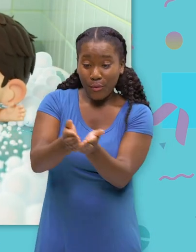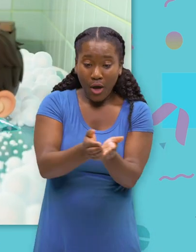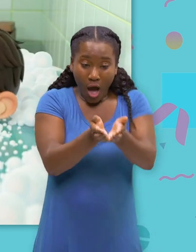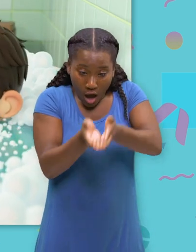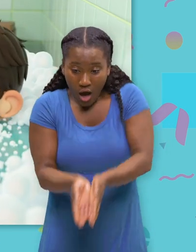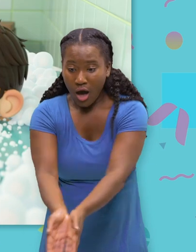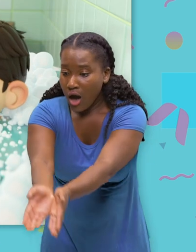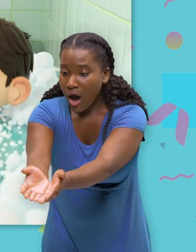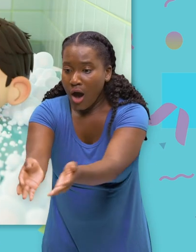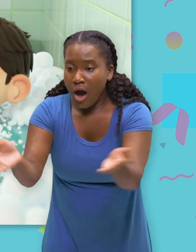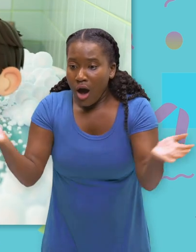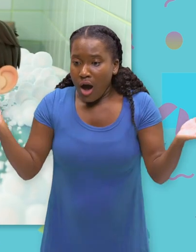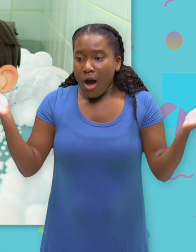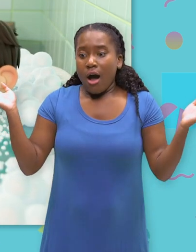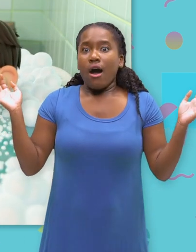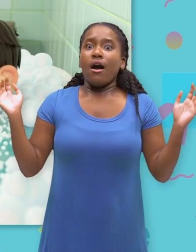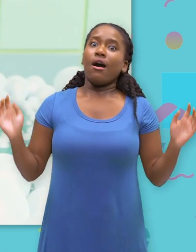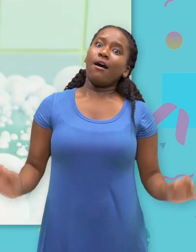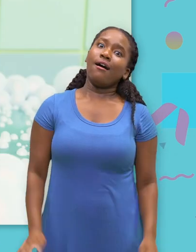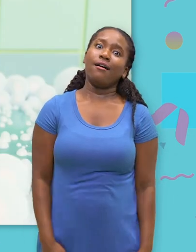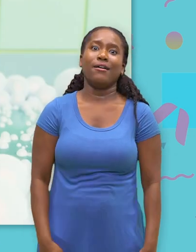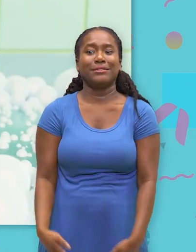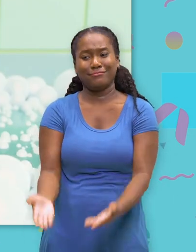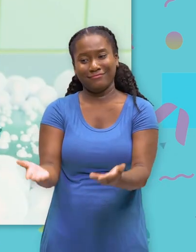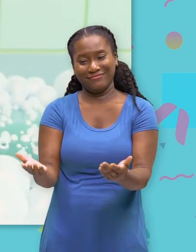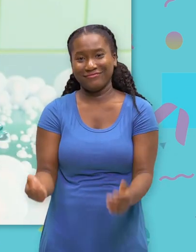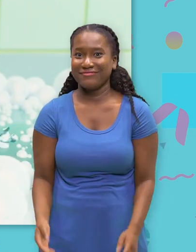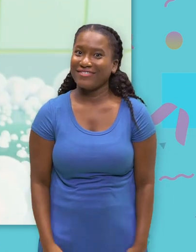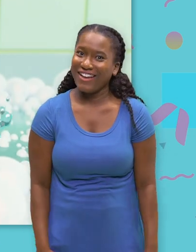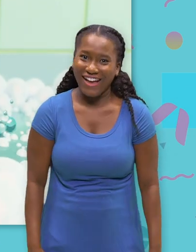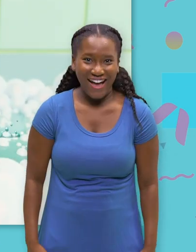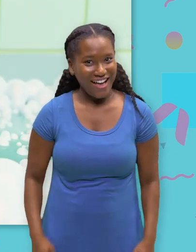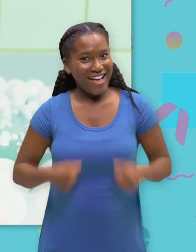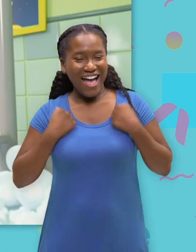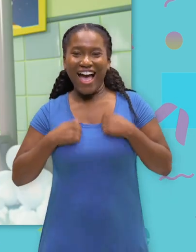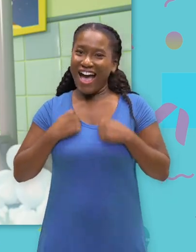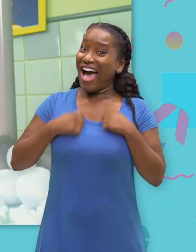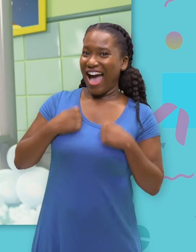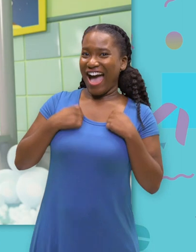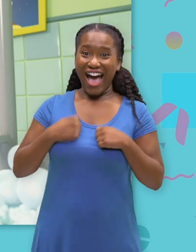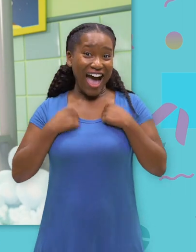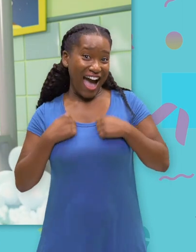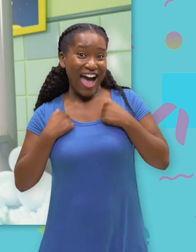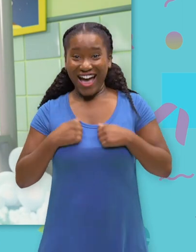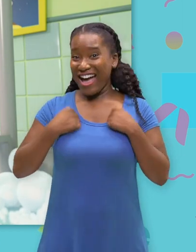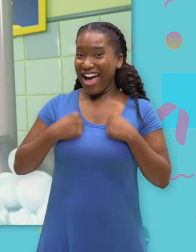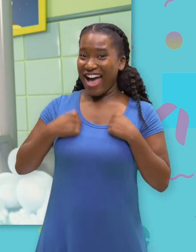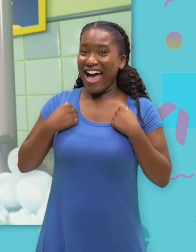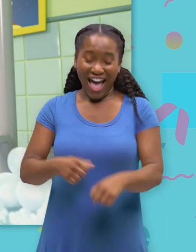Watch out! Oops, there it goes In the bath, do-do-do-do-do